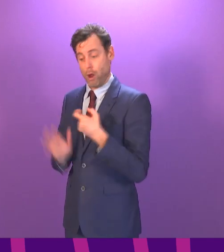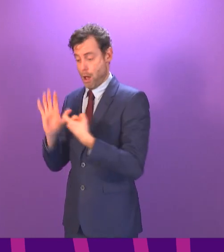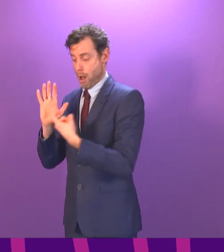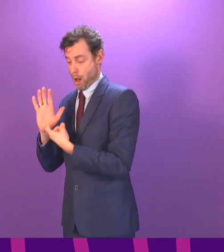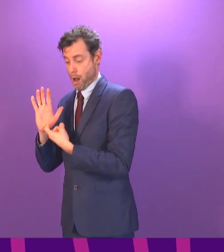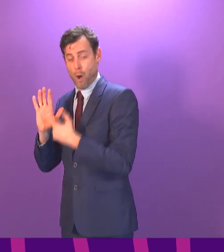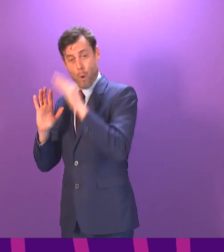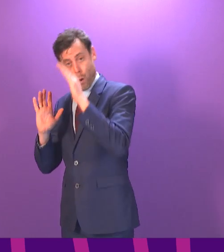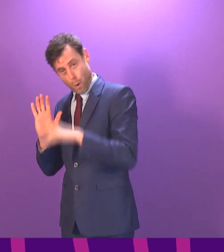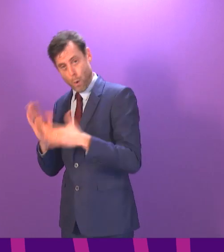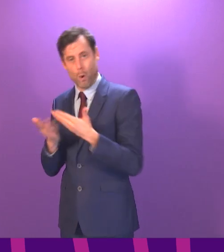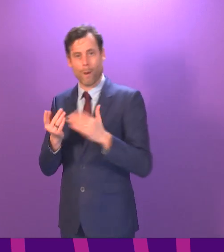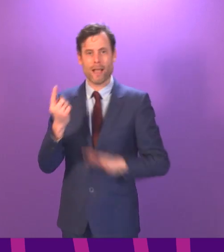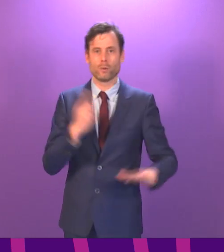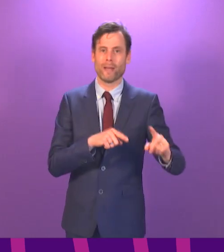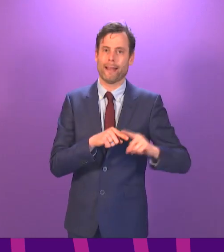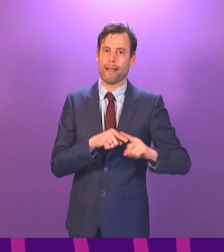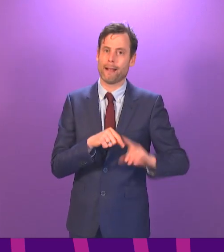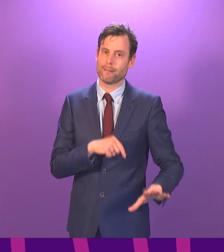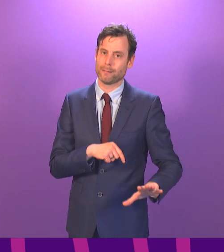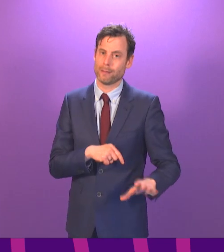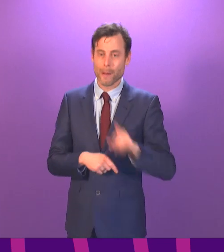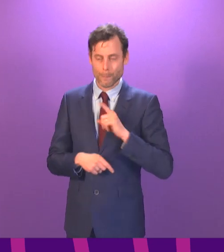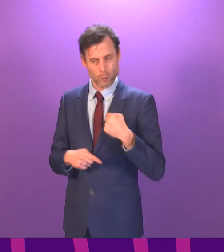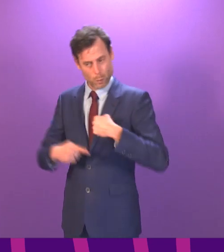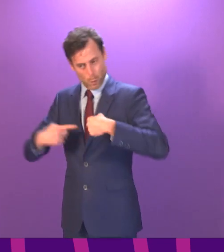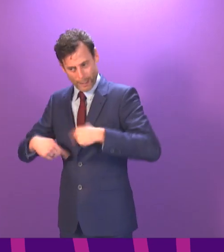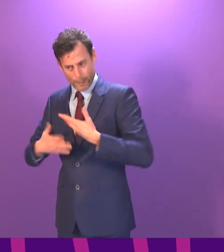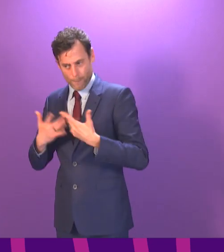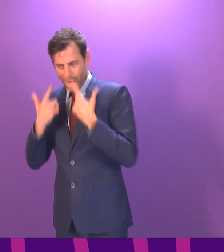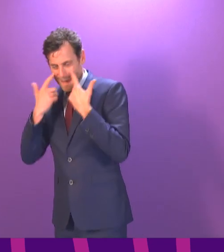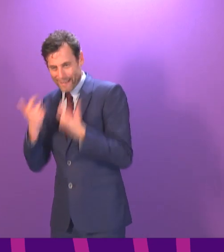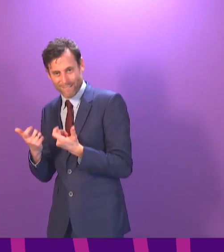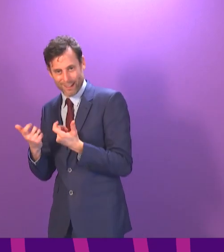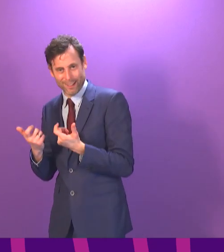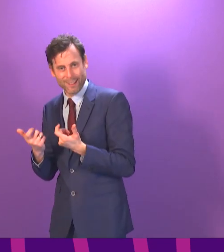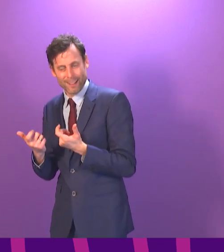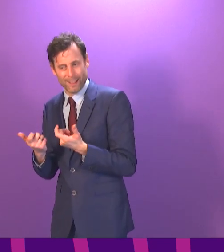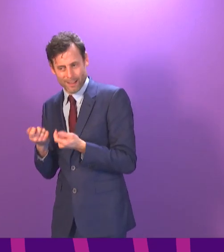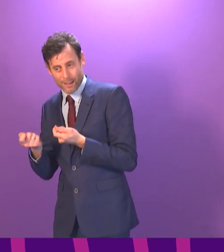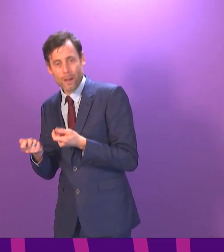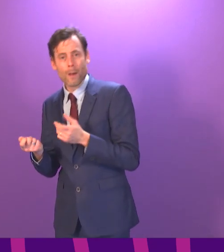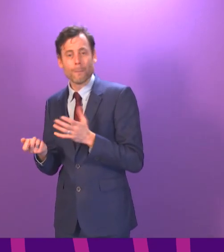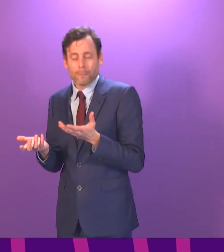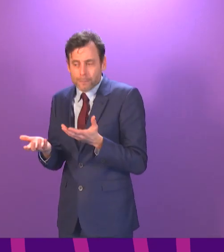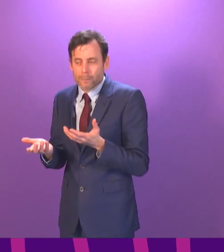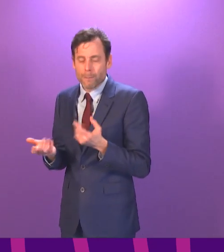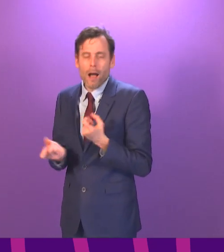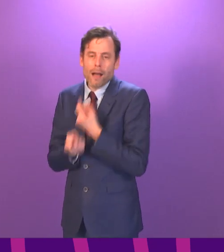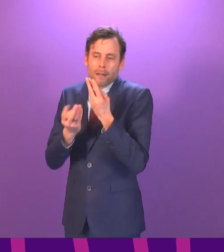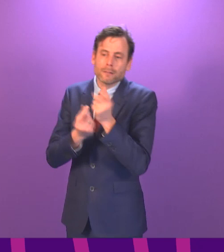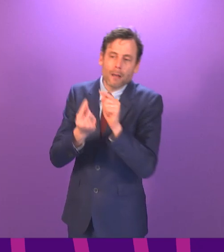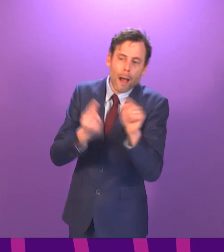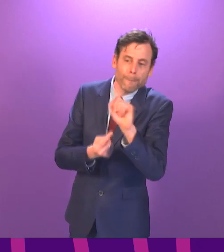perhaps that suggests that the careful approach we're taking is not always the wrong one. I do recognise the difficulties for particular groups of